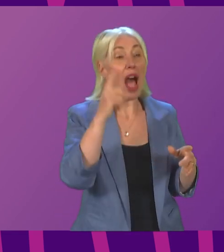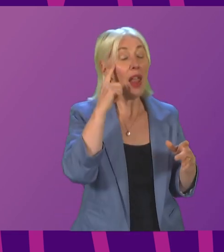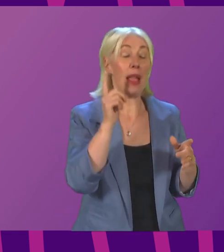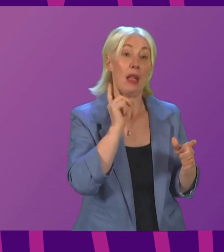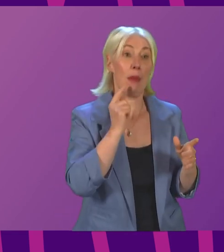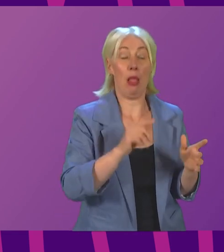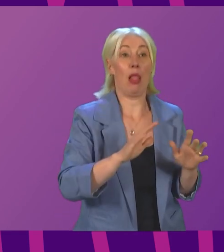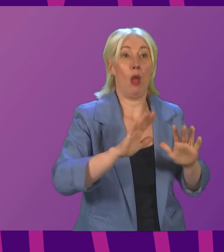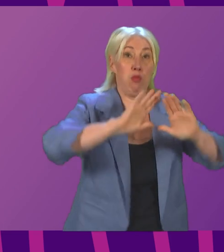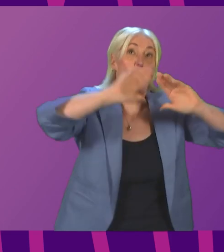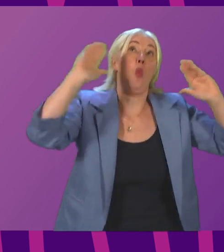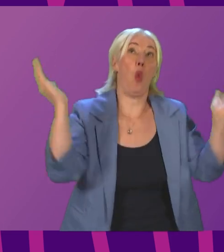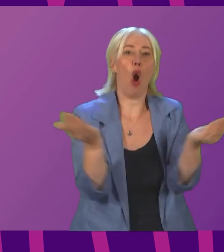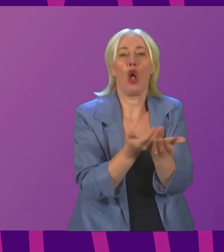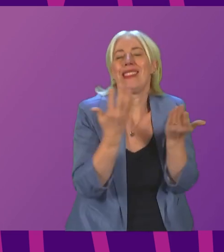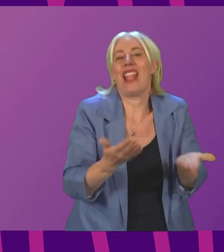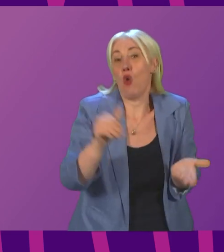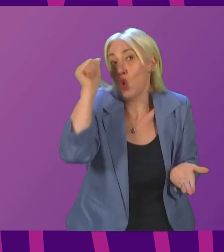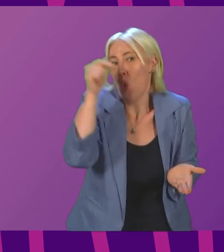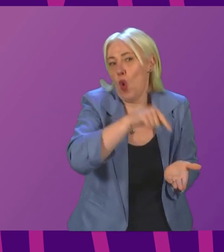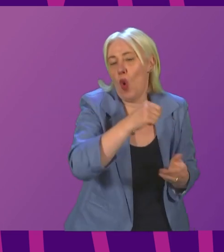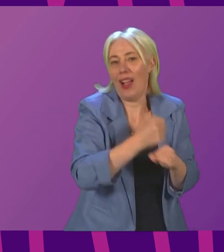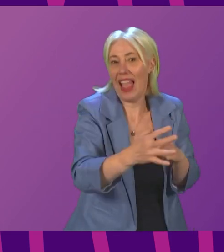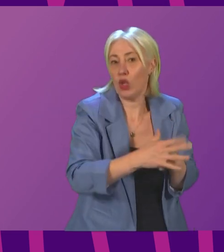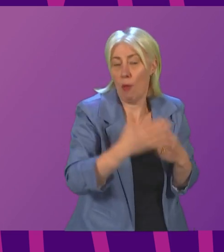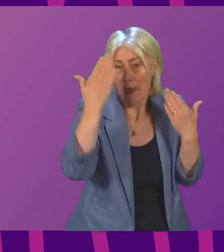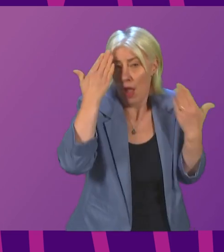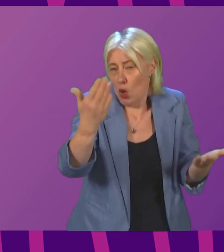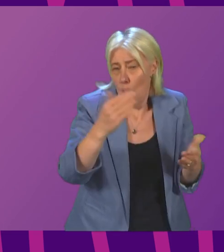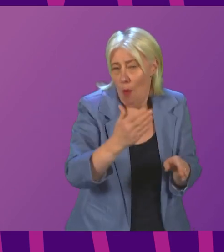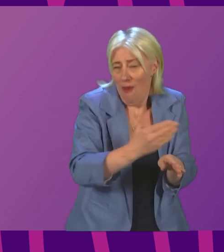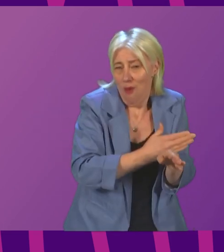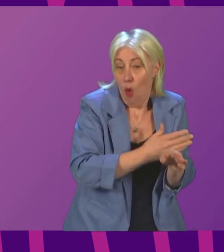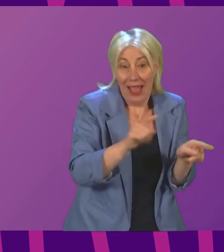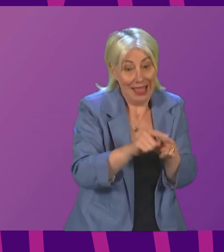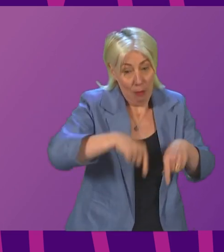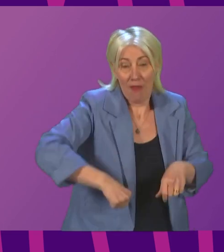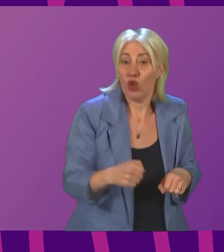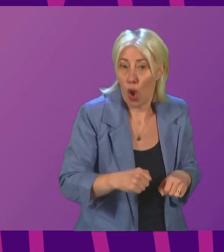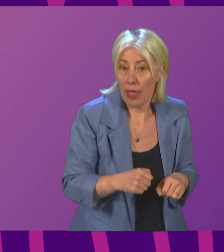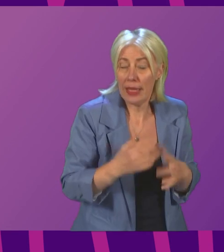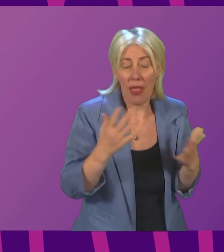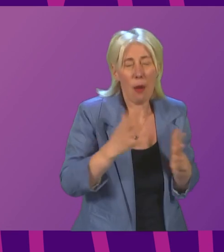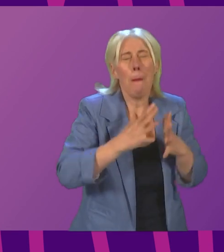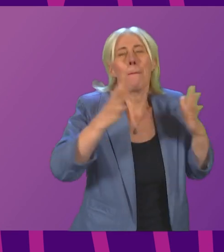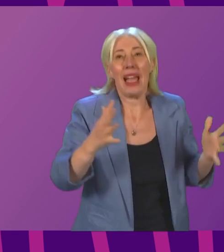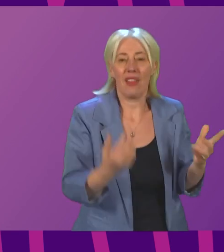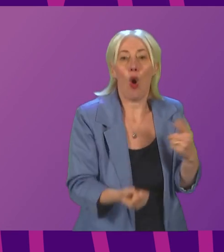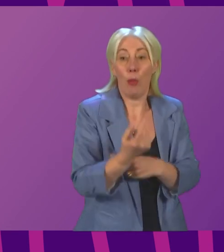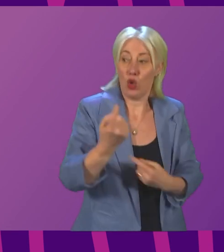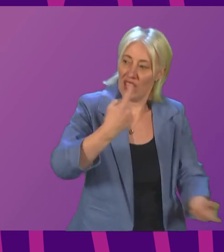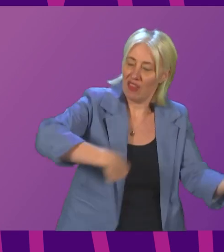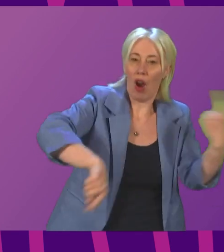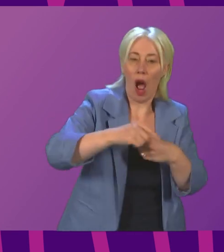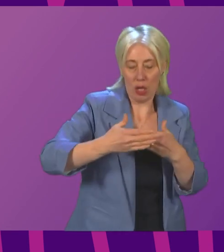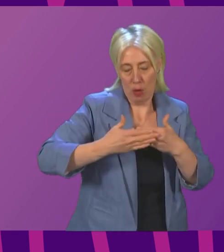right across the globe who know about Glasgow now who might not have known about it before the same is true of Scotland and there will be massive opportunities for us in the